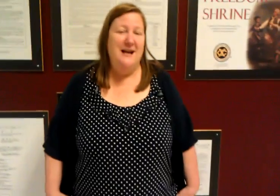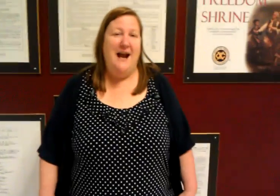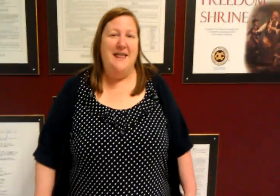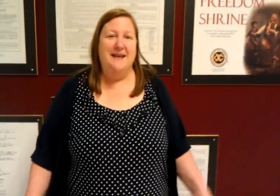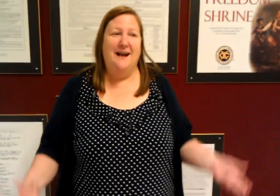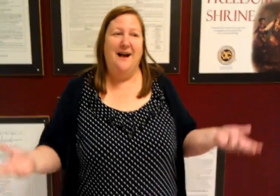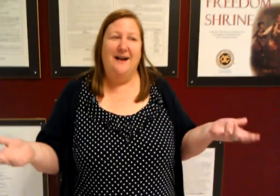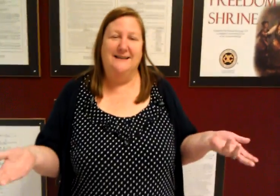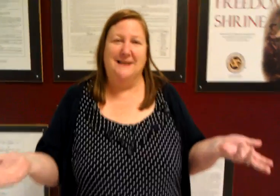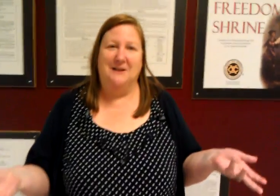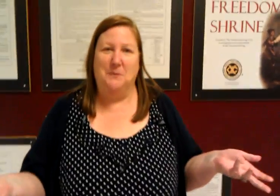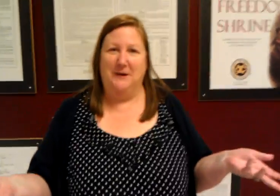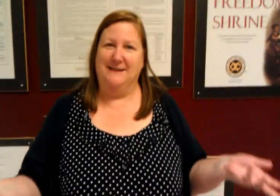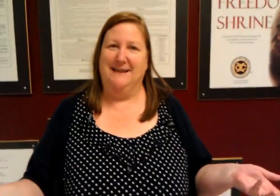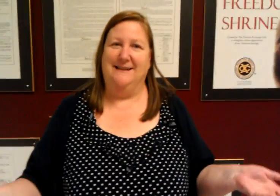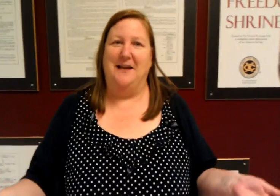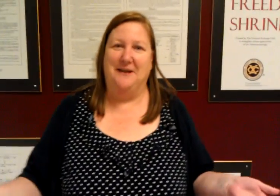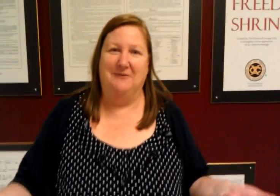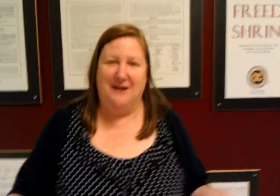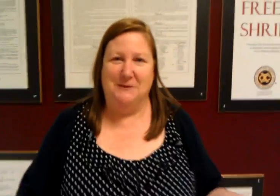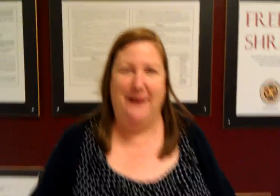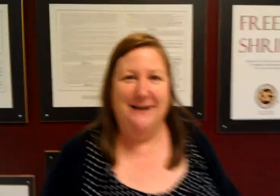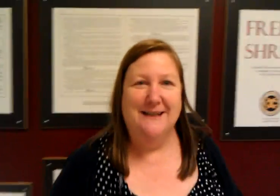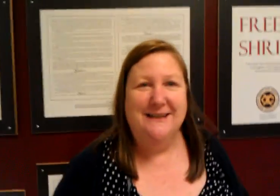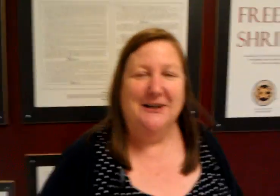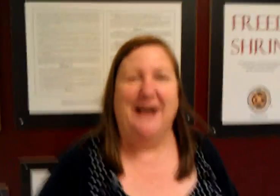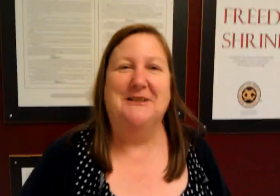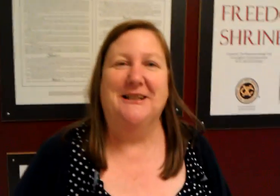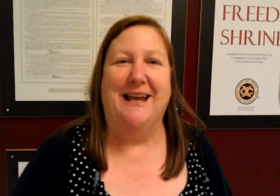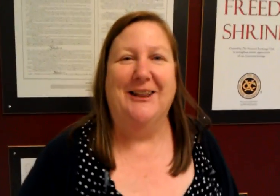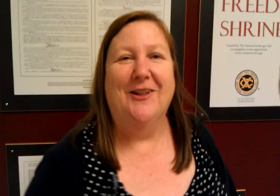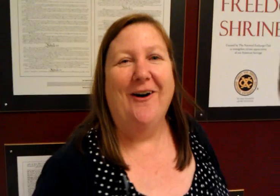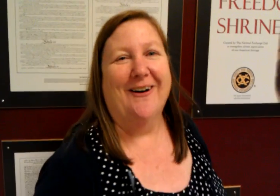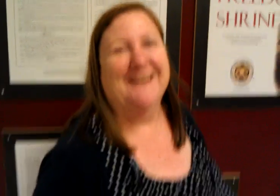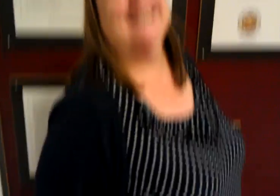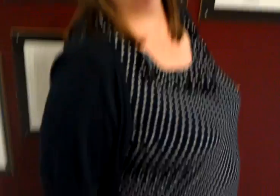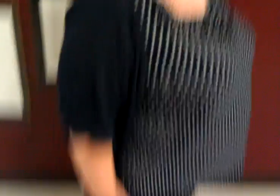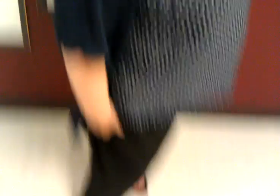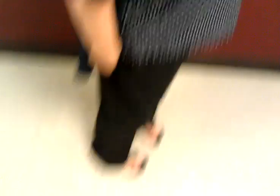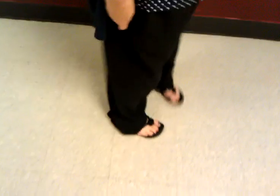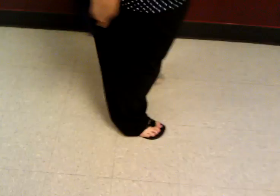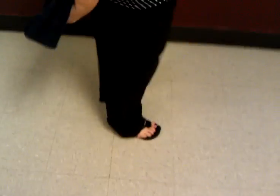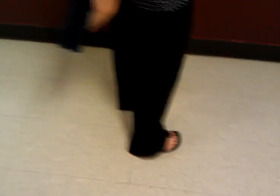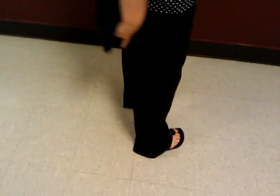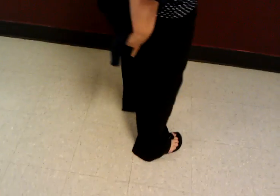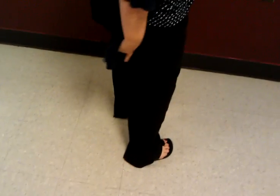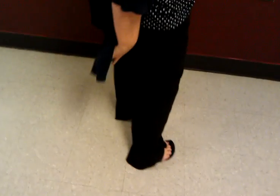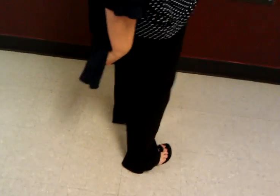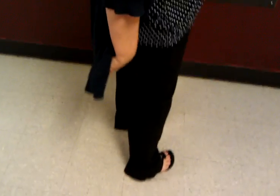and then it's like the weirdest thing now that I have lost weight they're actually like long oh that's